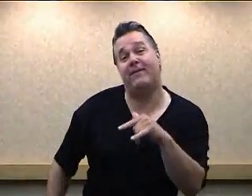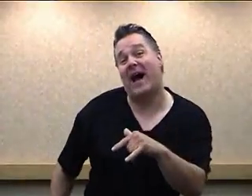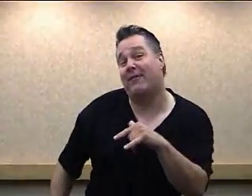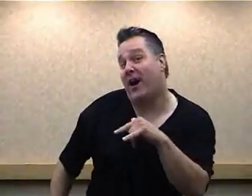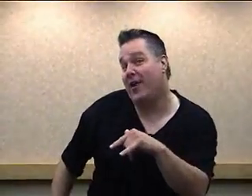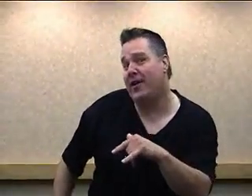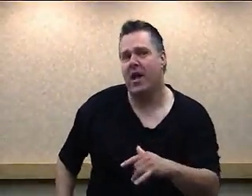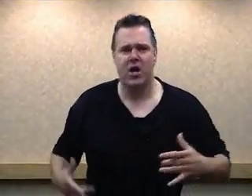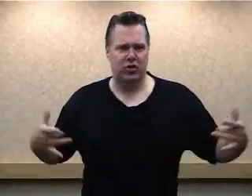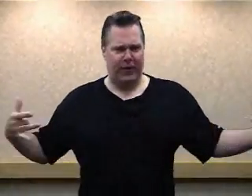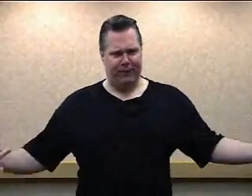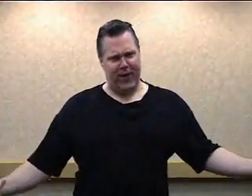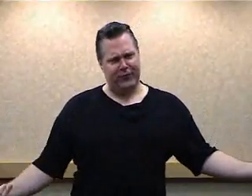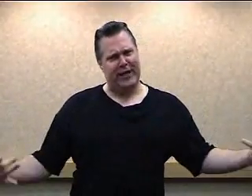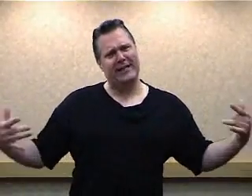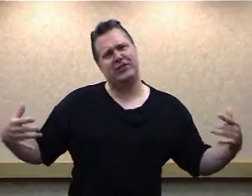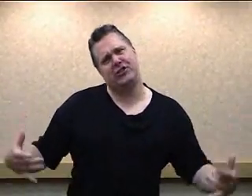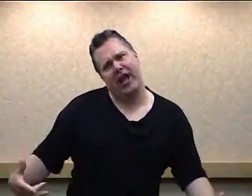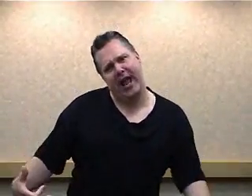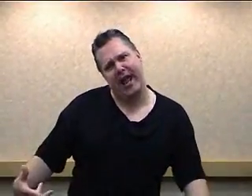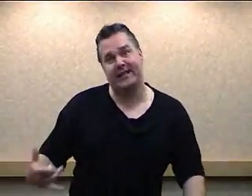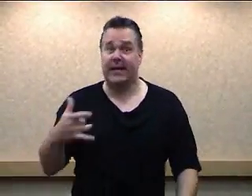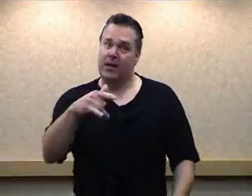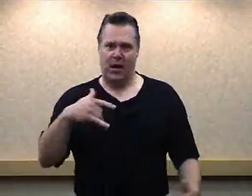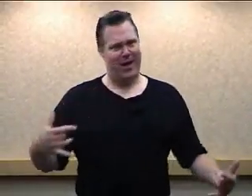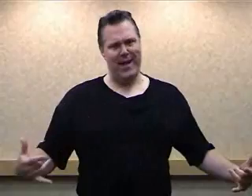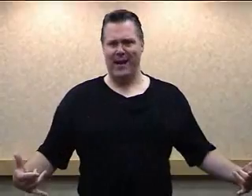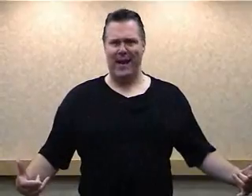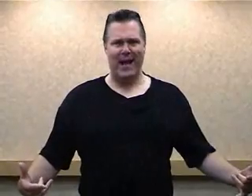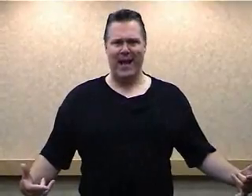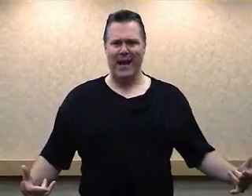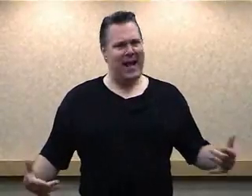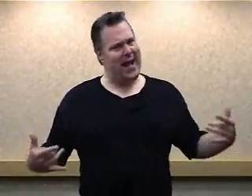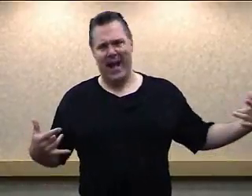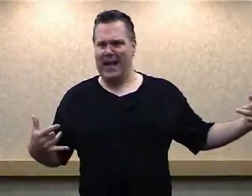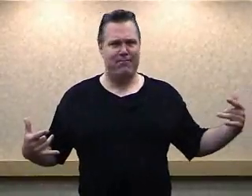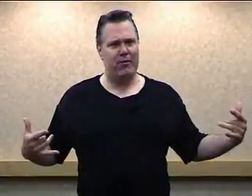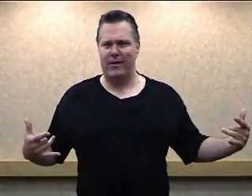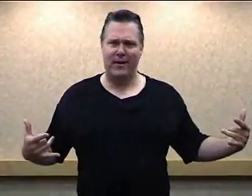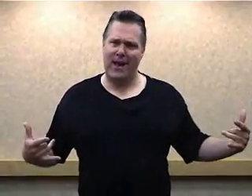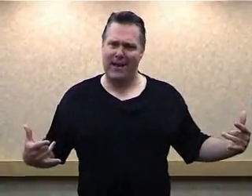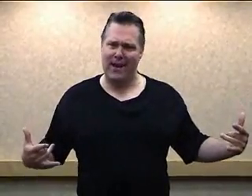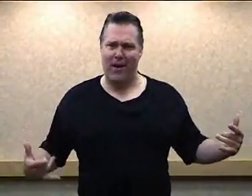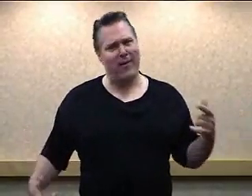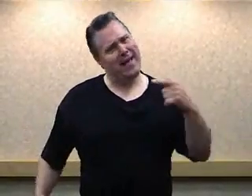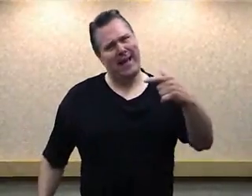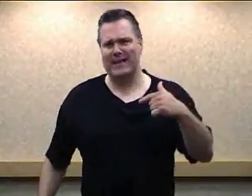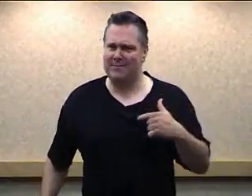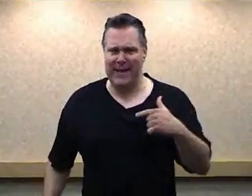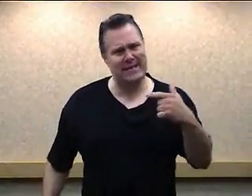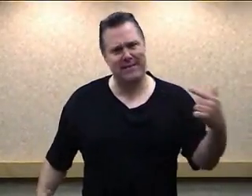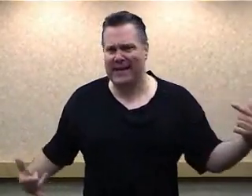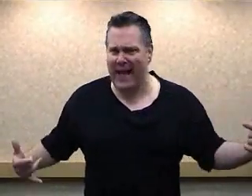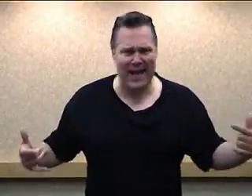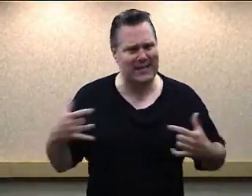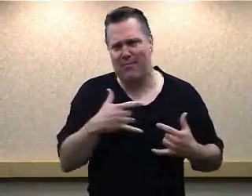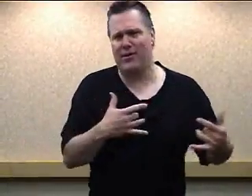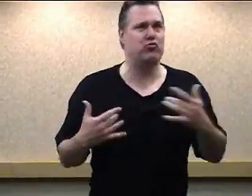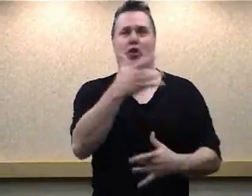,500 to 50, jeez, I ain't lying, I ain't pulling your leg, yo, it's me, Jimmy Cash, come on, you